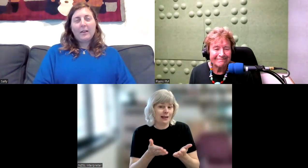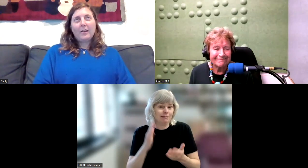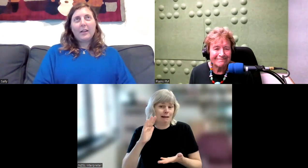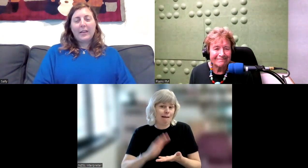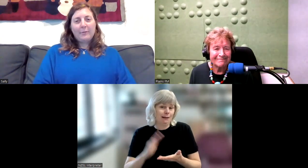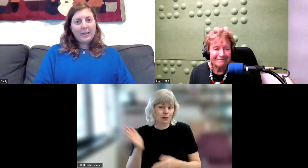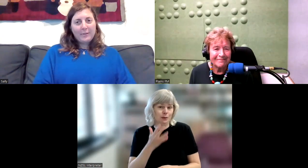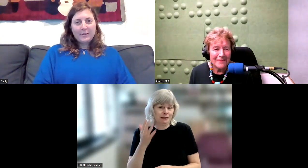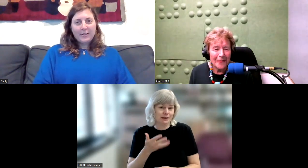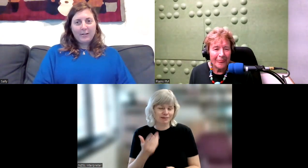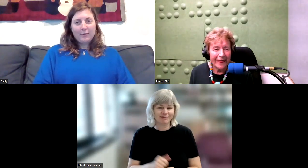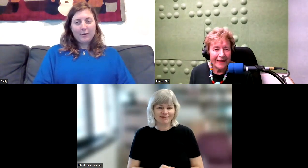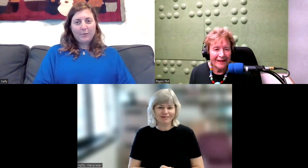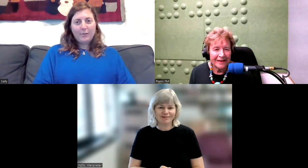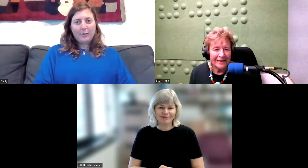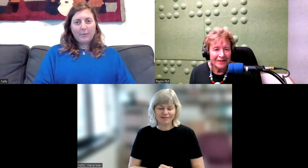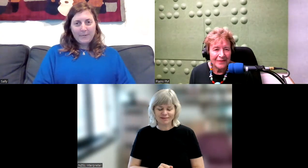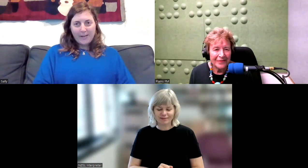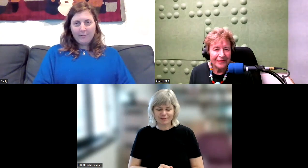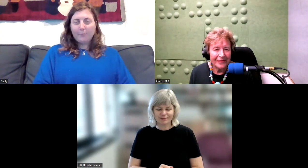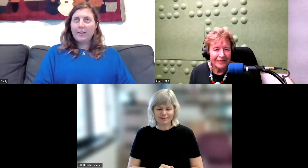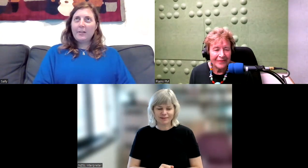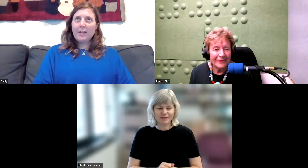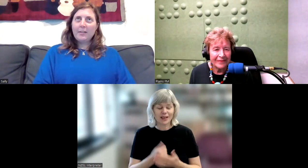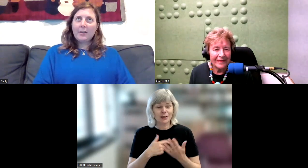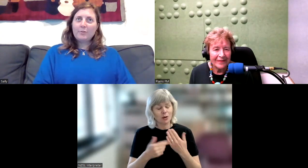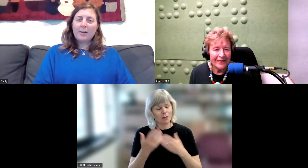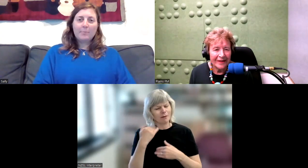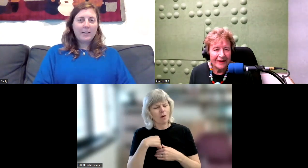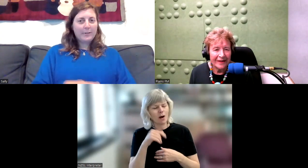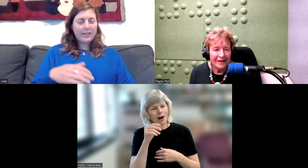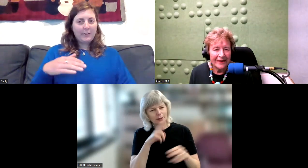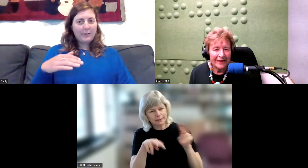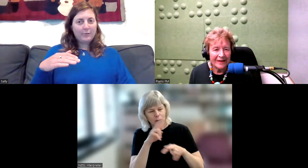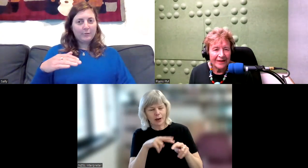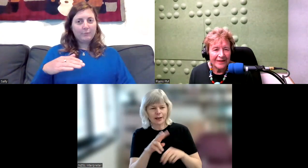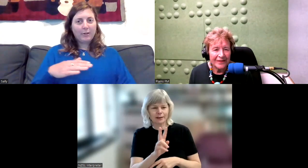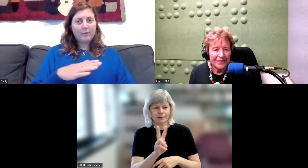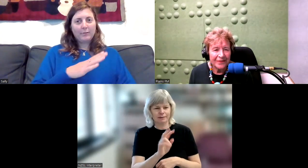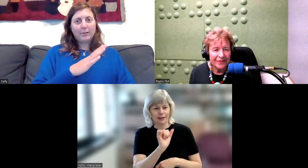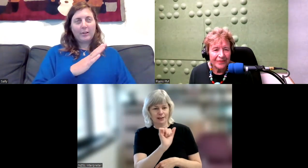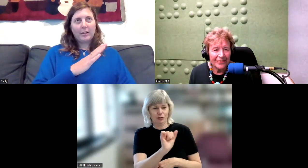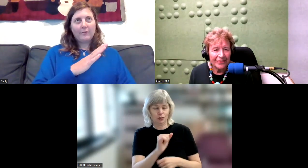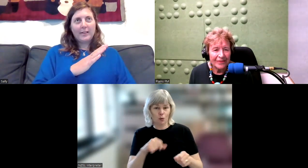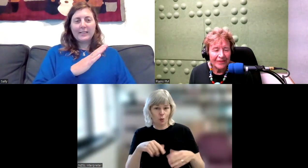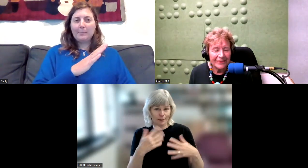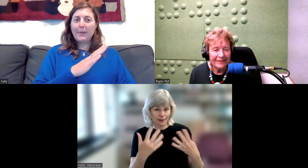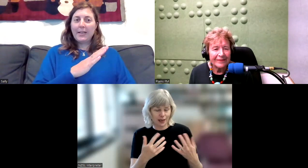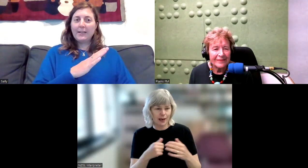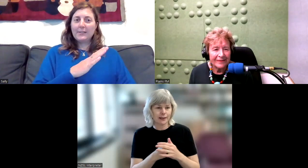Okay. When I was looking through the website, one thing that struck me was that the school role obviously peaked